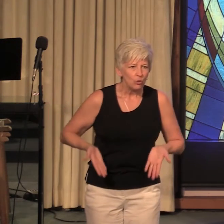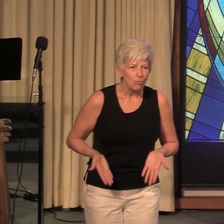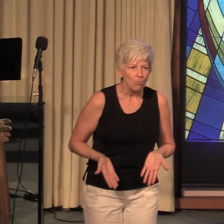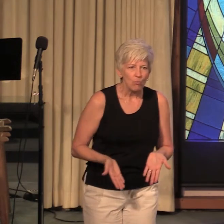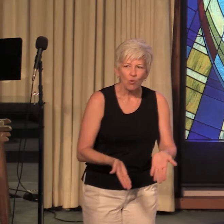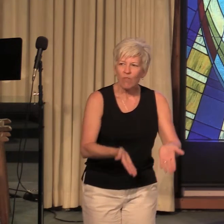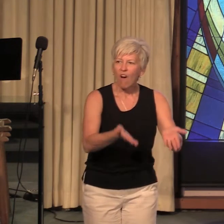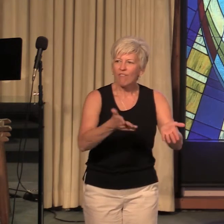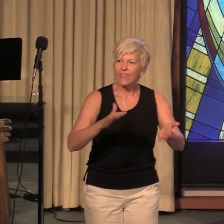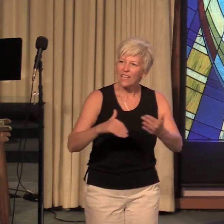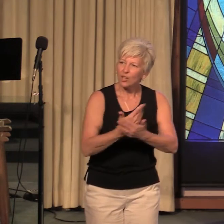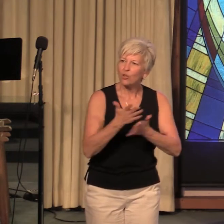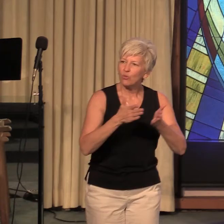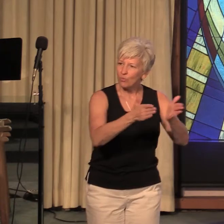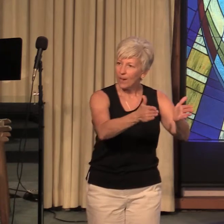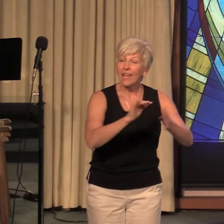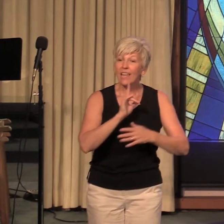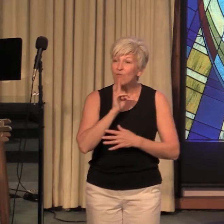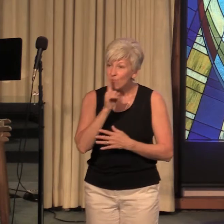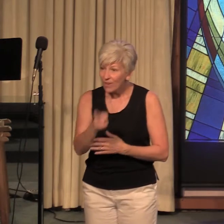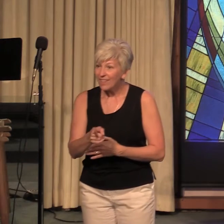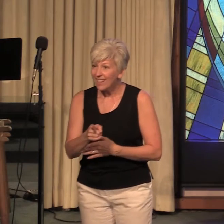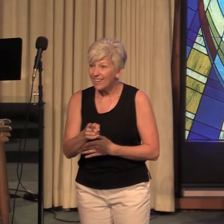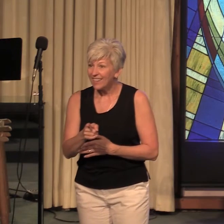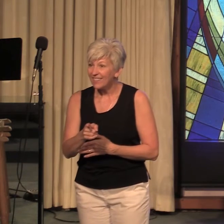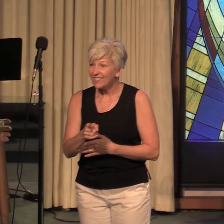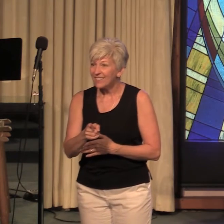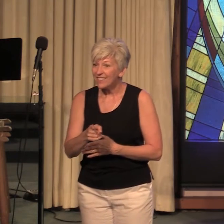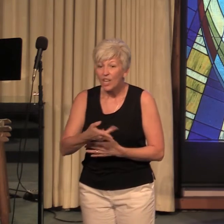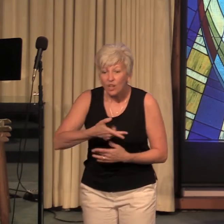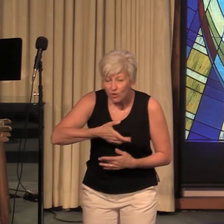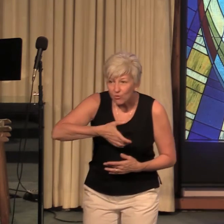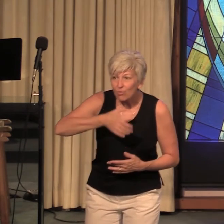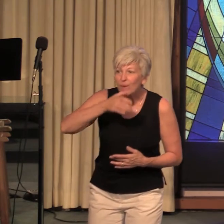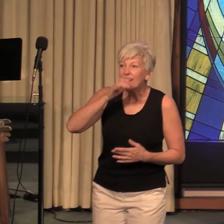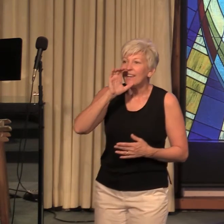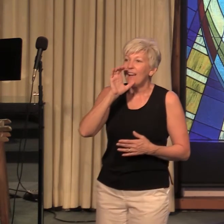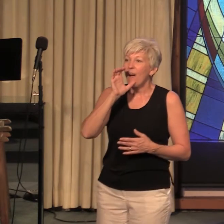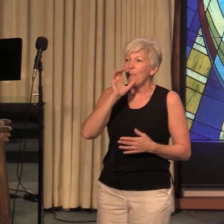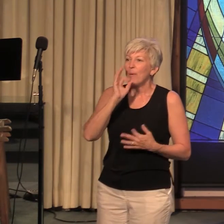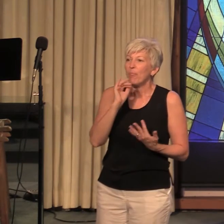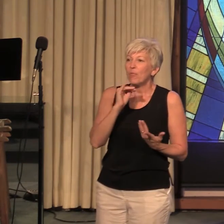it really is drinking the ground up gold from the past